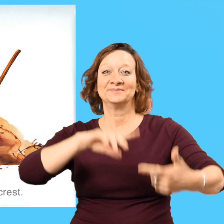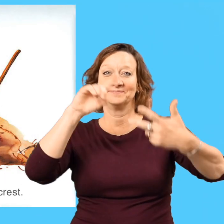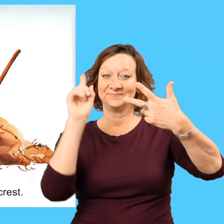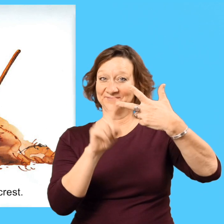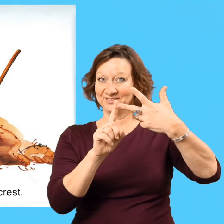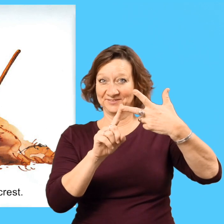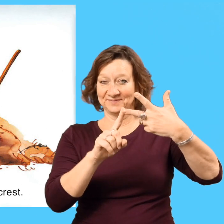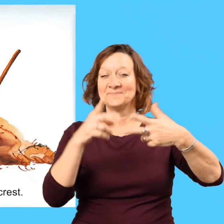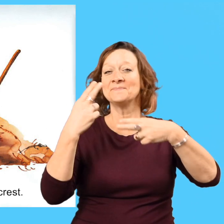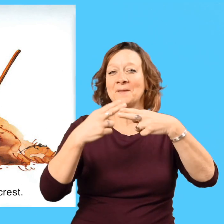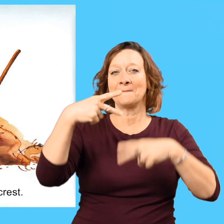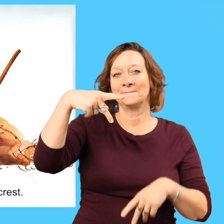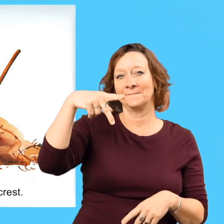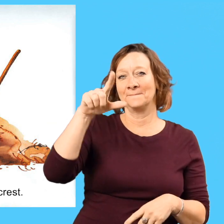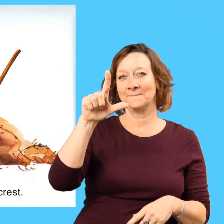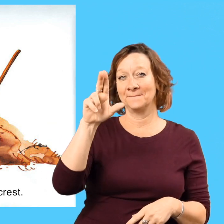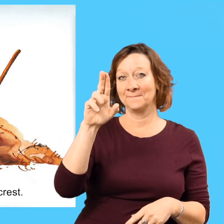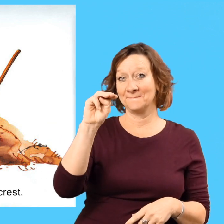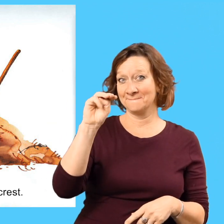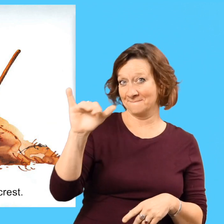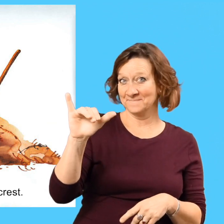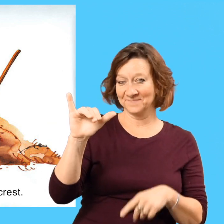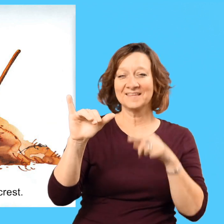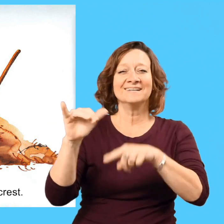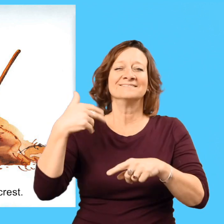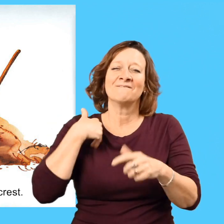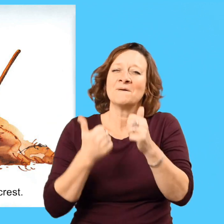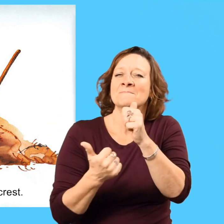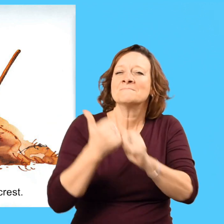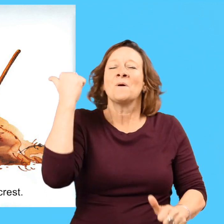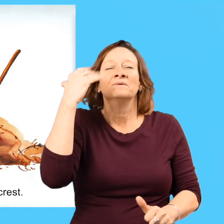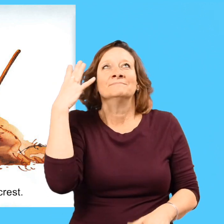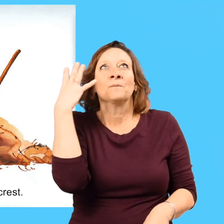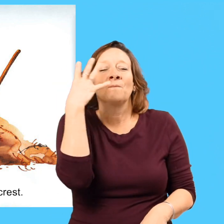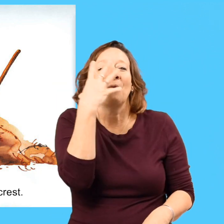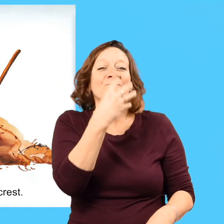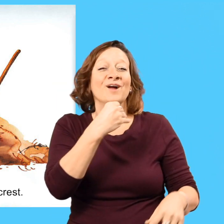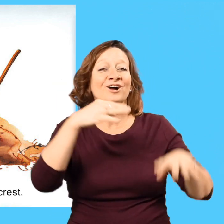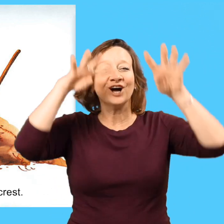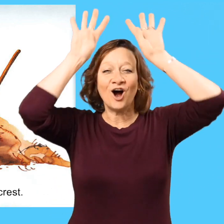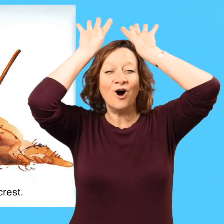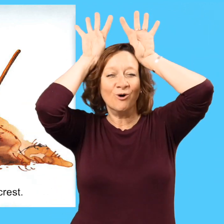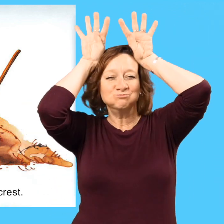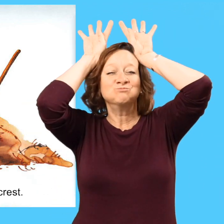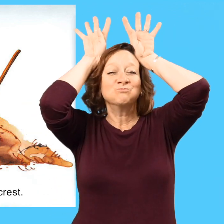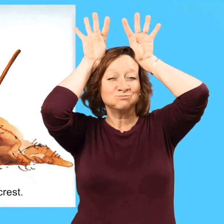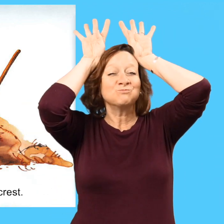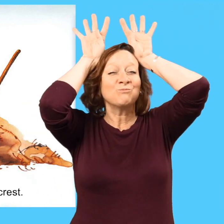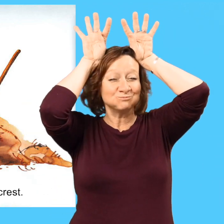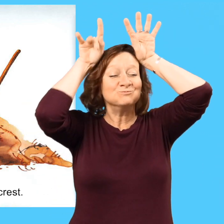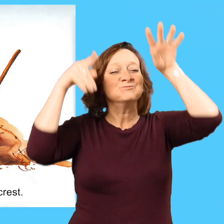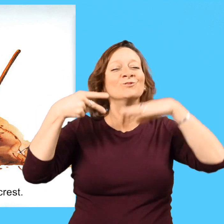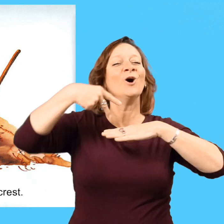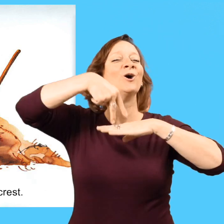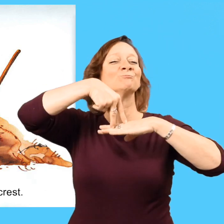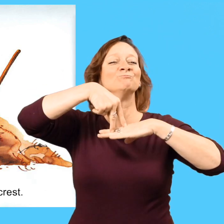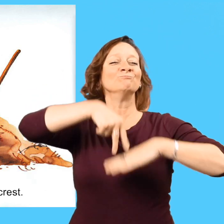The third hen, Plumie, had the most beautiful crest. She